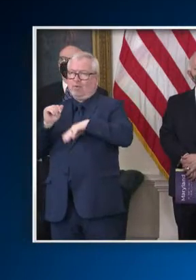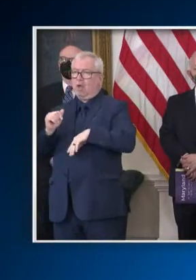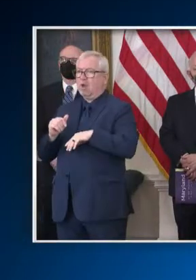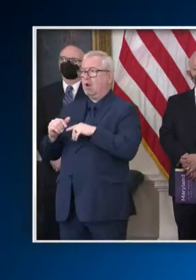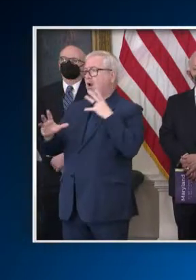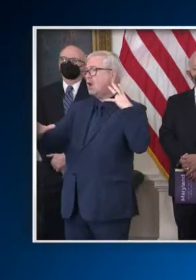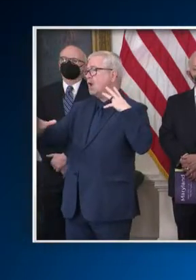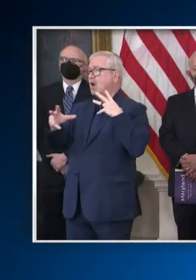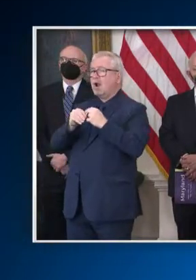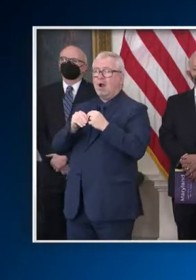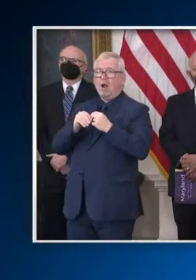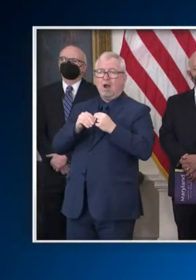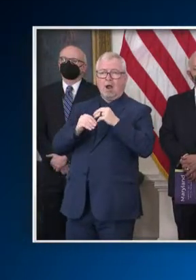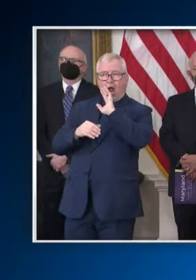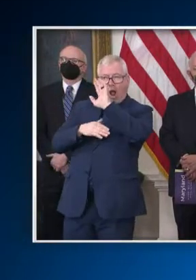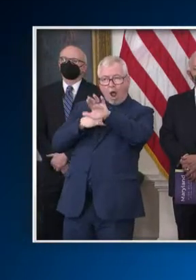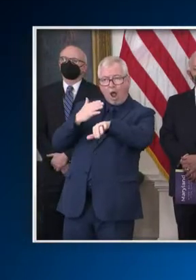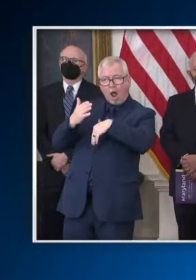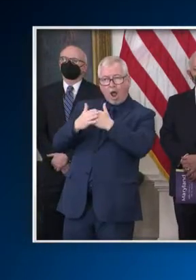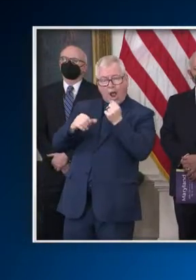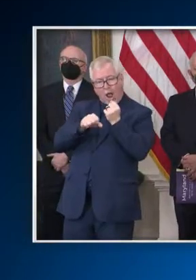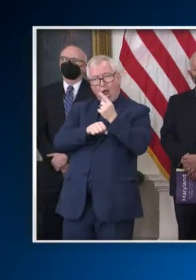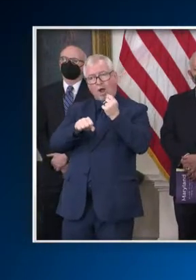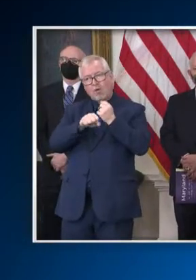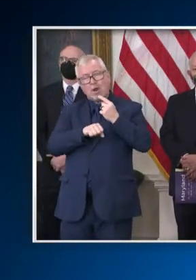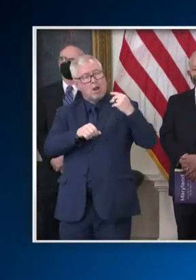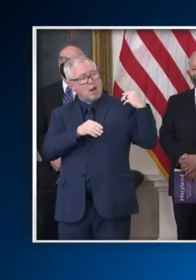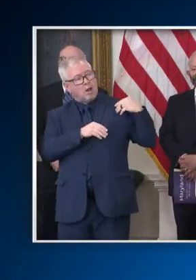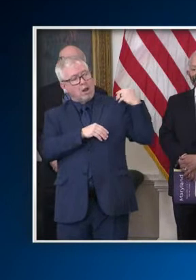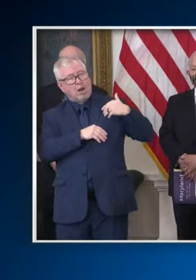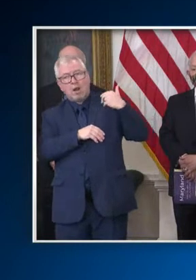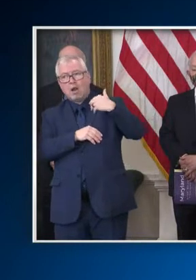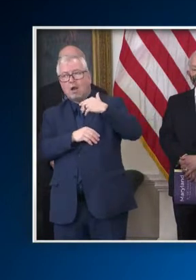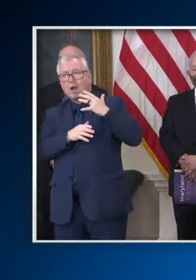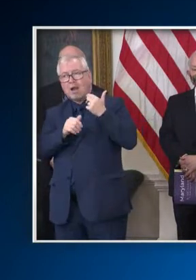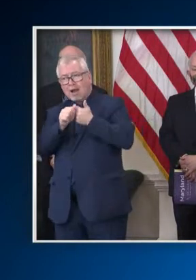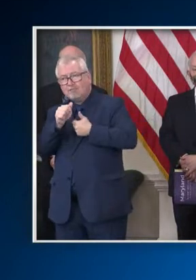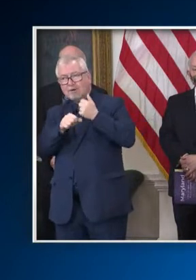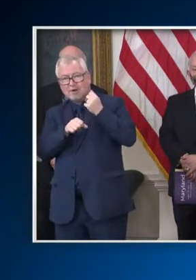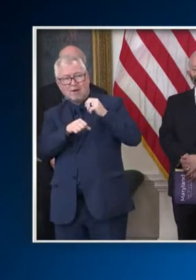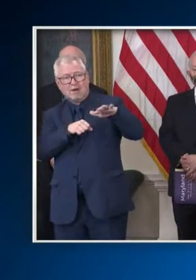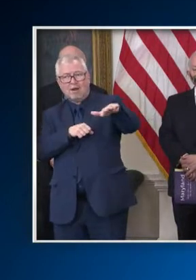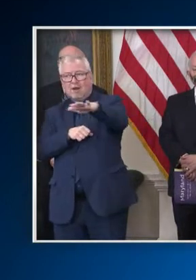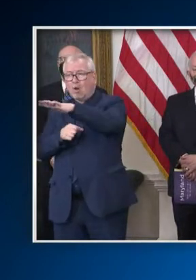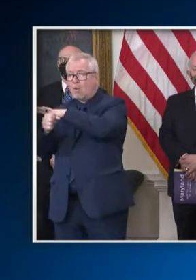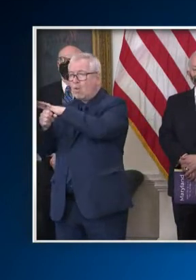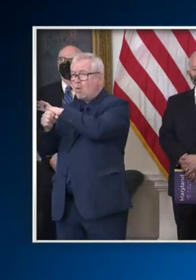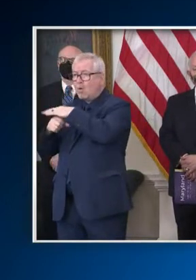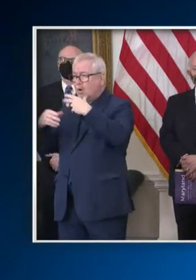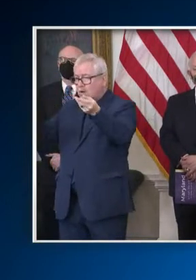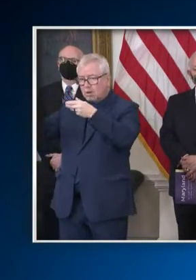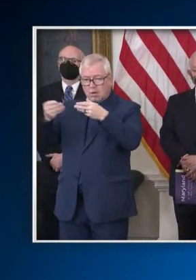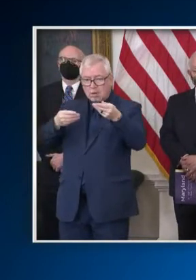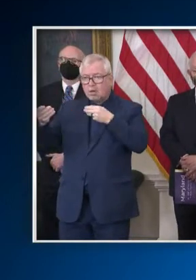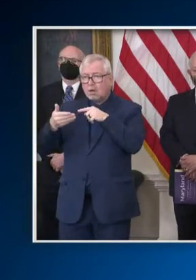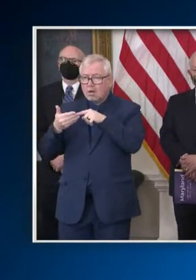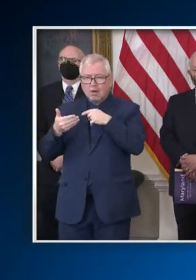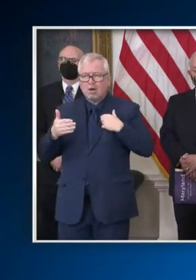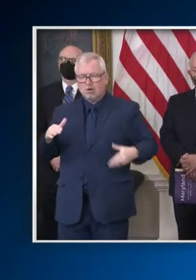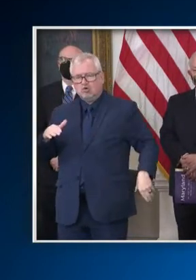all the annual funding requests from every single jurisdiction, which will allow us to dramatically accelerate